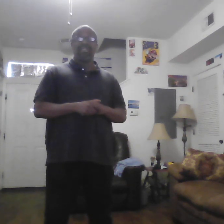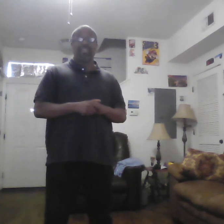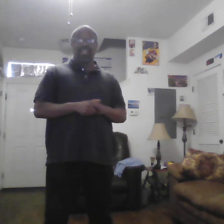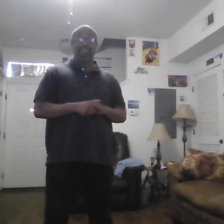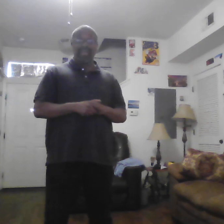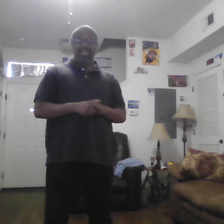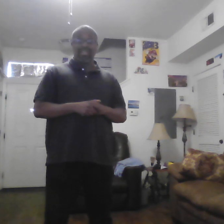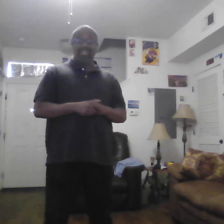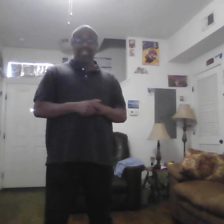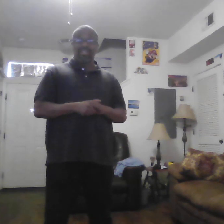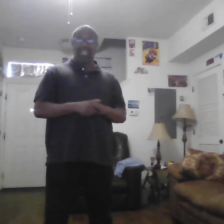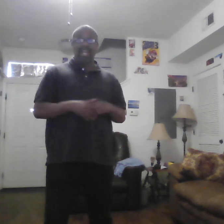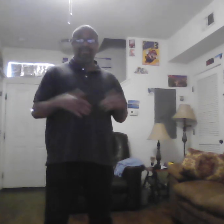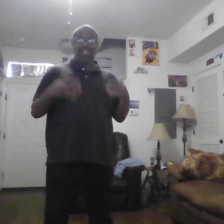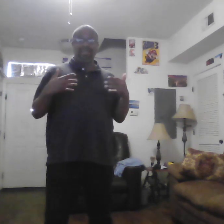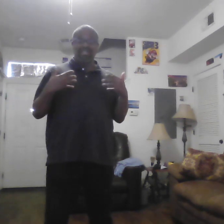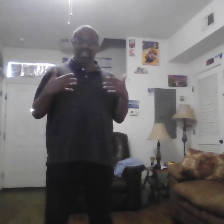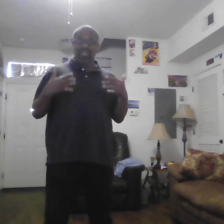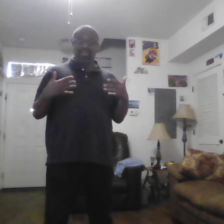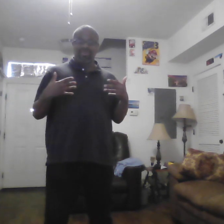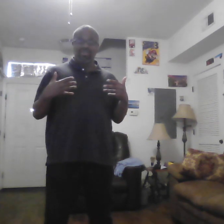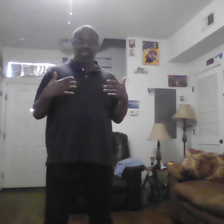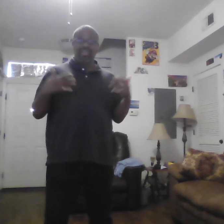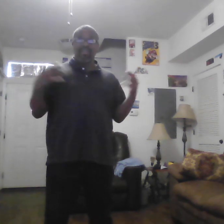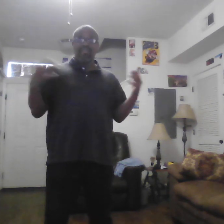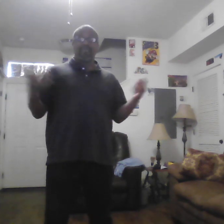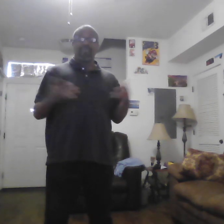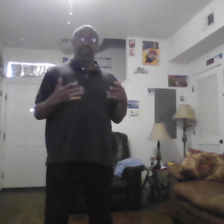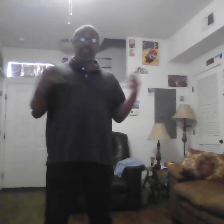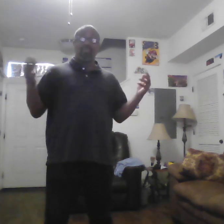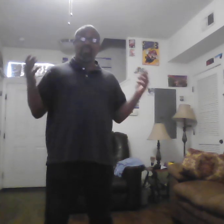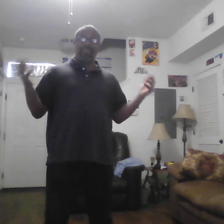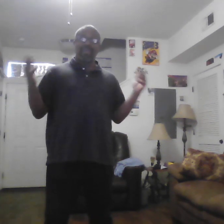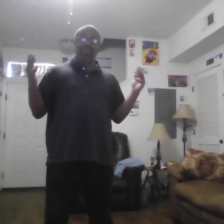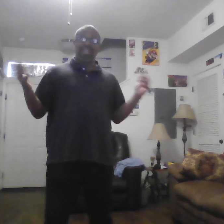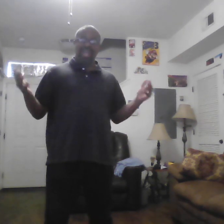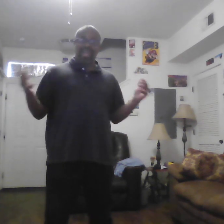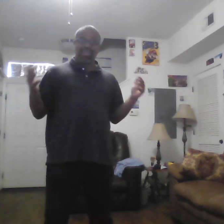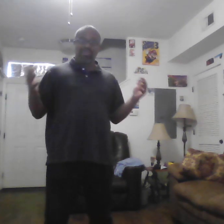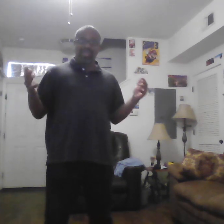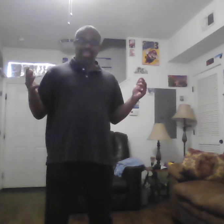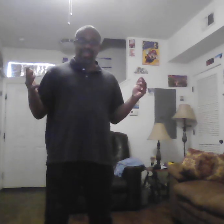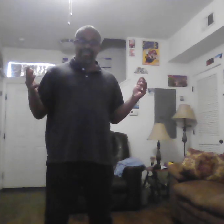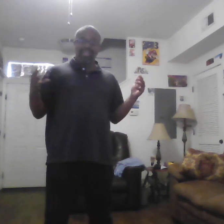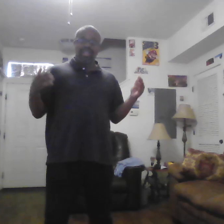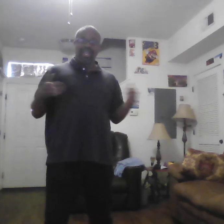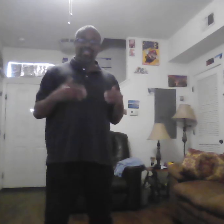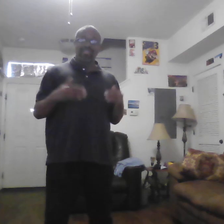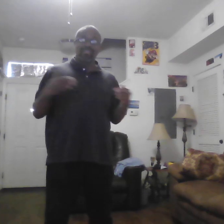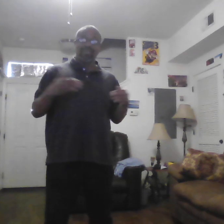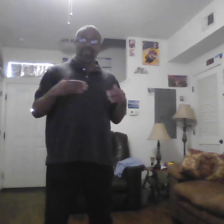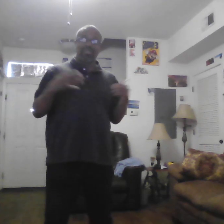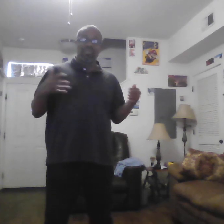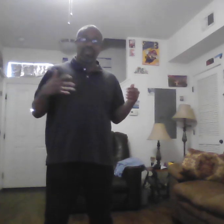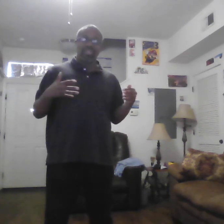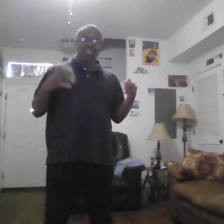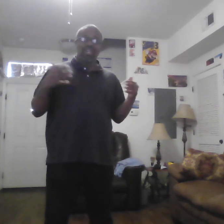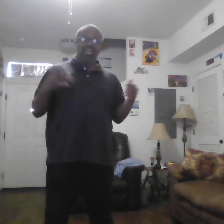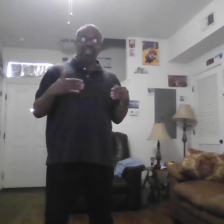lucky me that i'm that i'm setting goals from from where i'm at right now okay like so some people doing uh